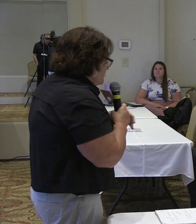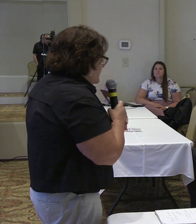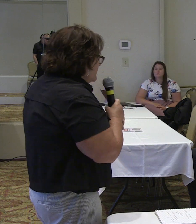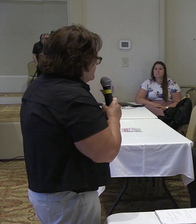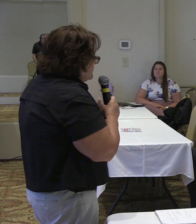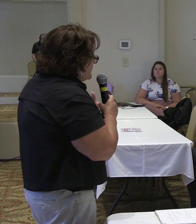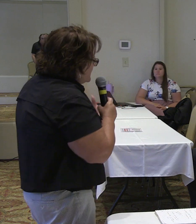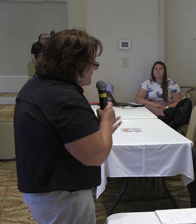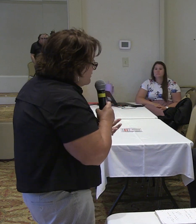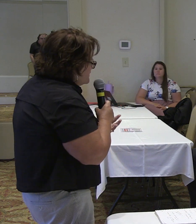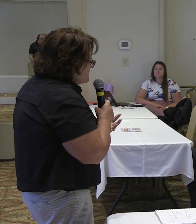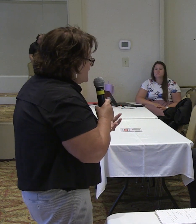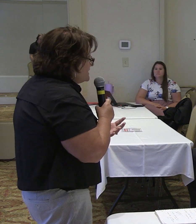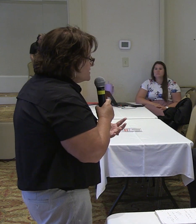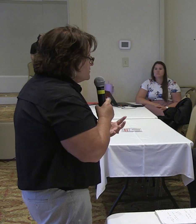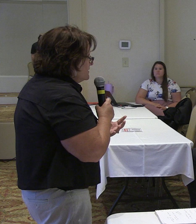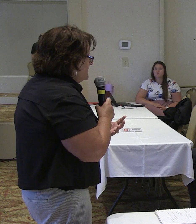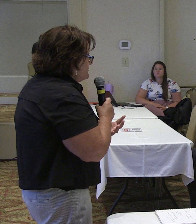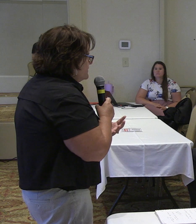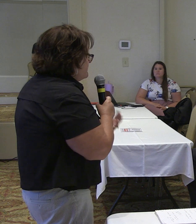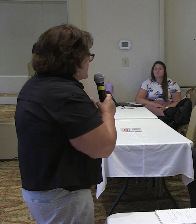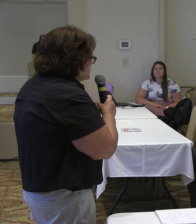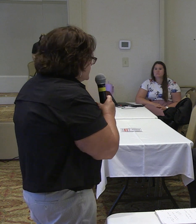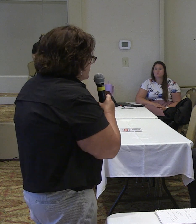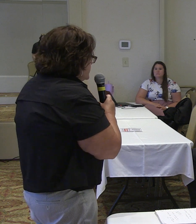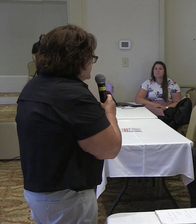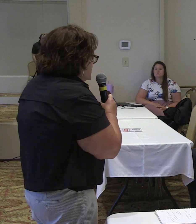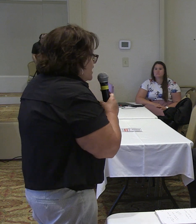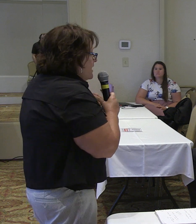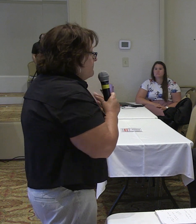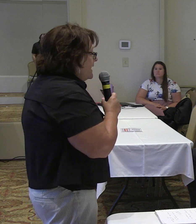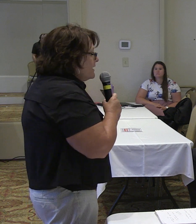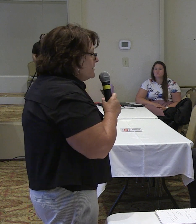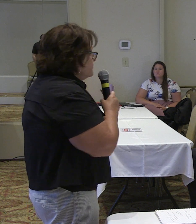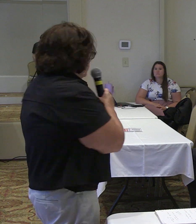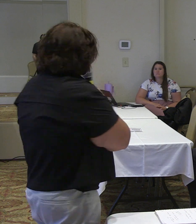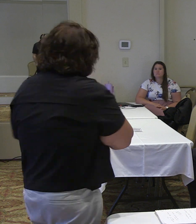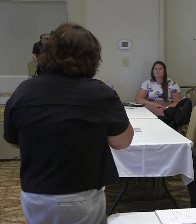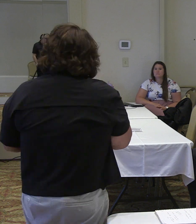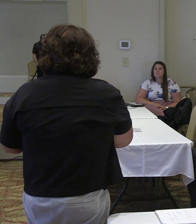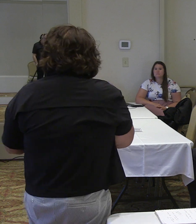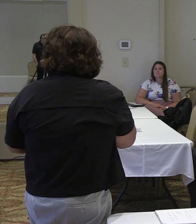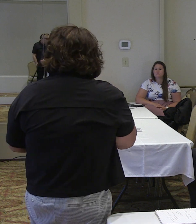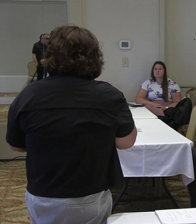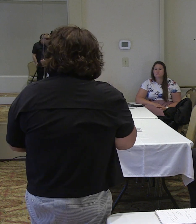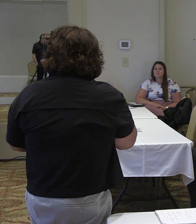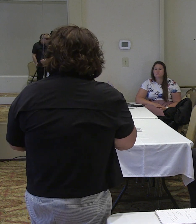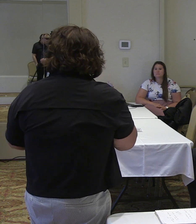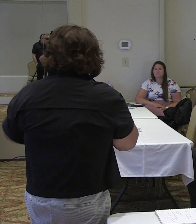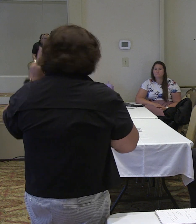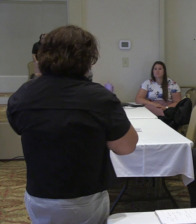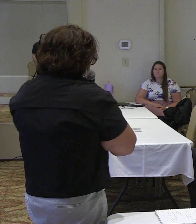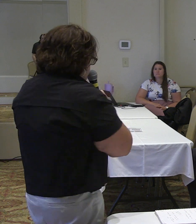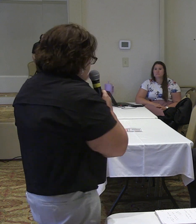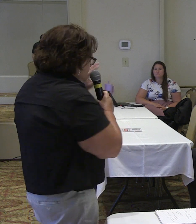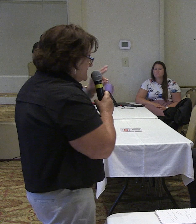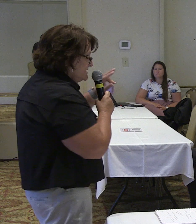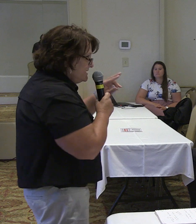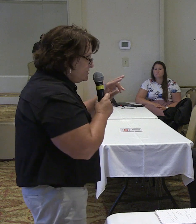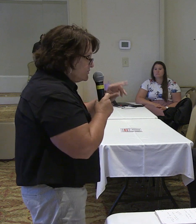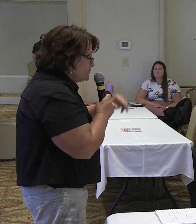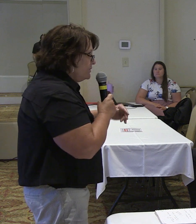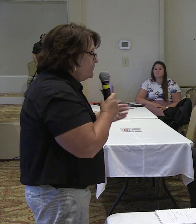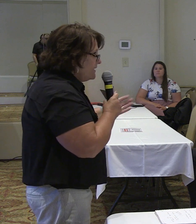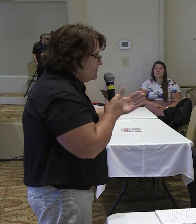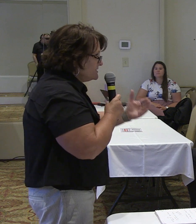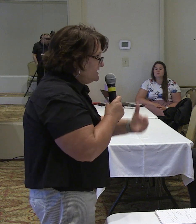is i don't know how you account but at the high school level in our situation about only 30 percent of our teachers are what we call tested